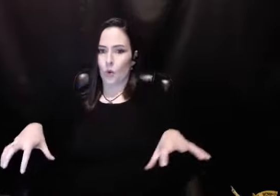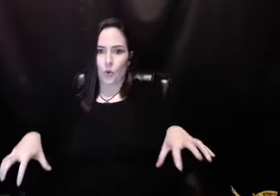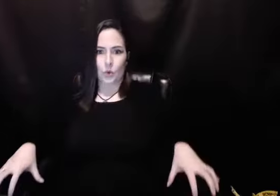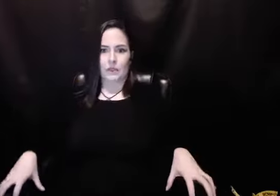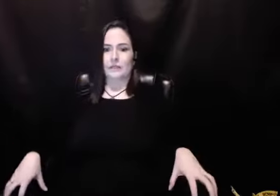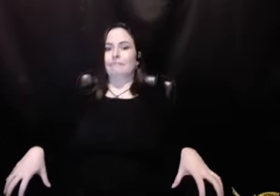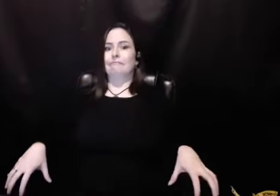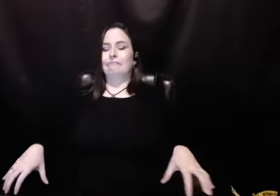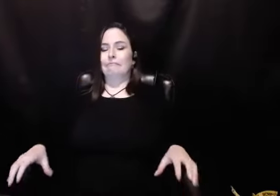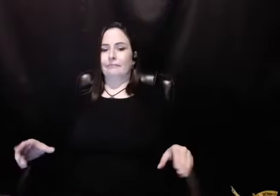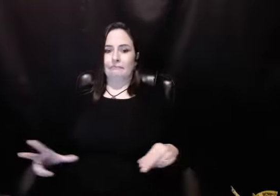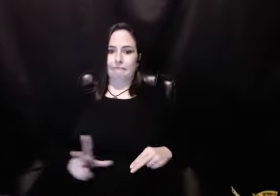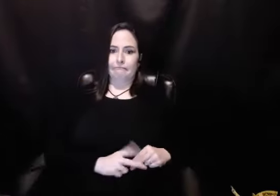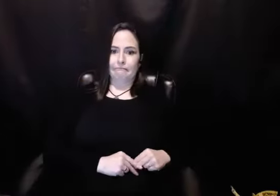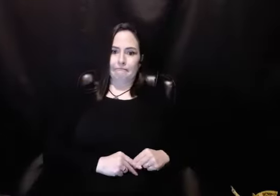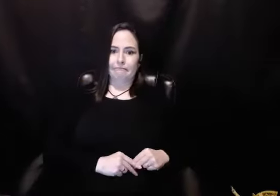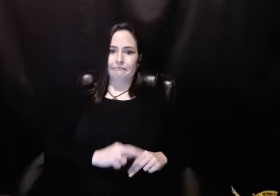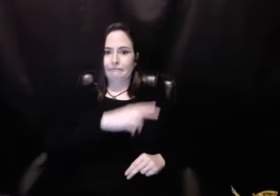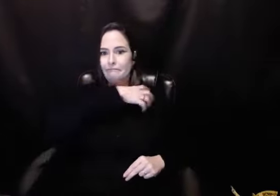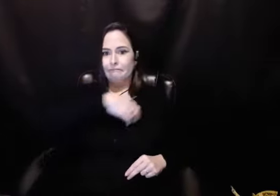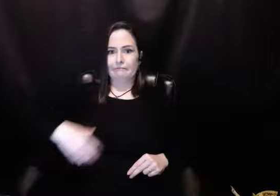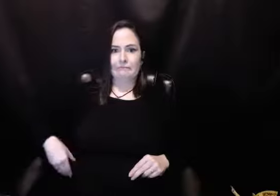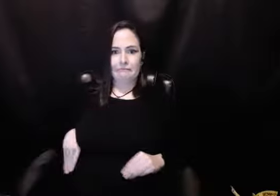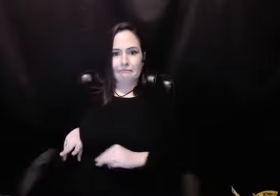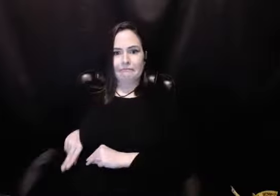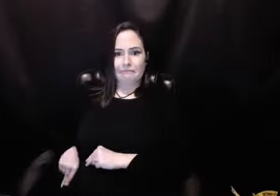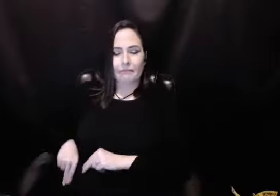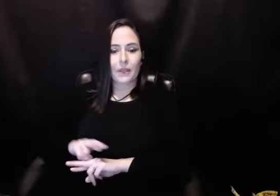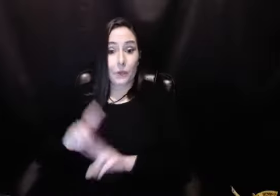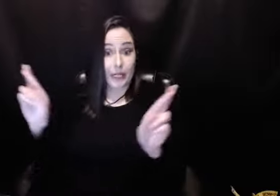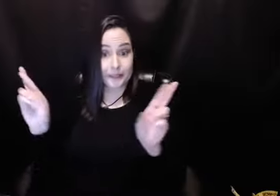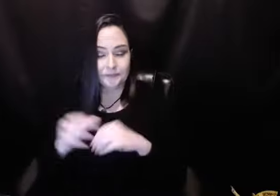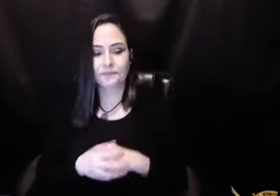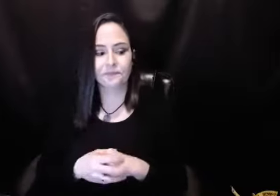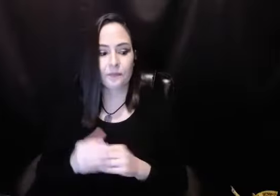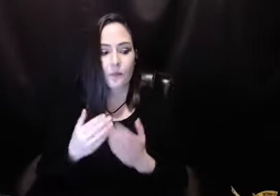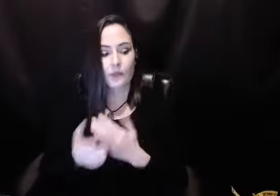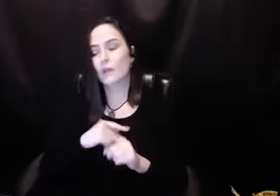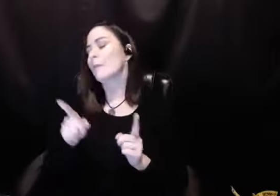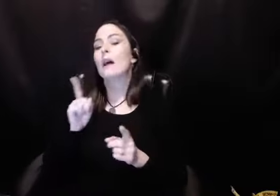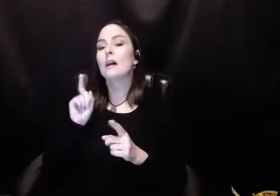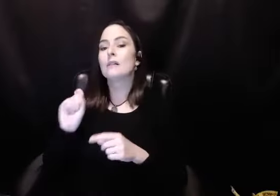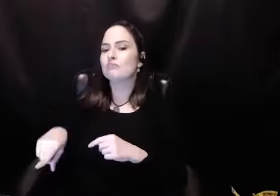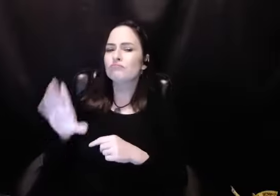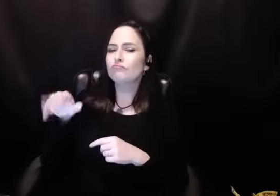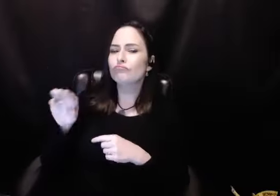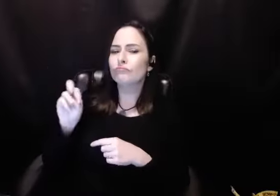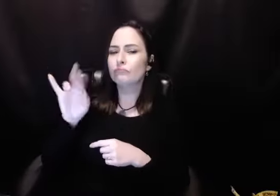and there's silence, hold on. Because it's coming. so after this moment of silence, she said,